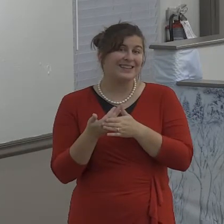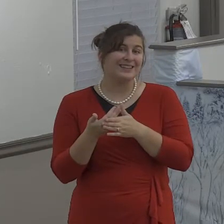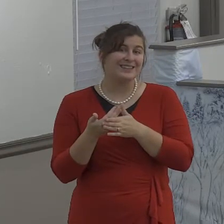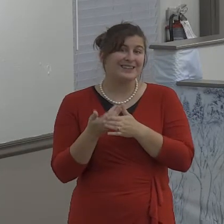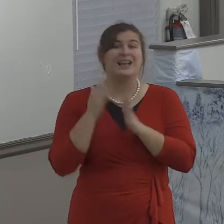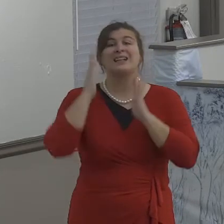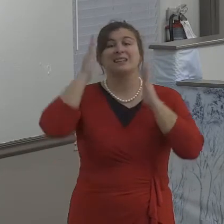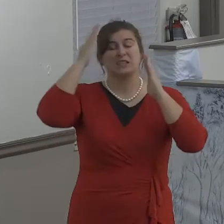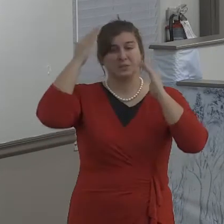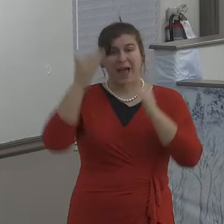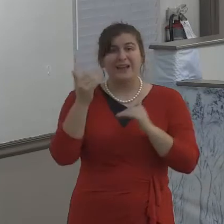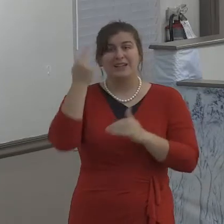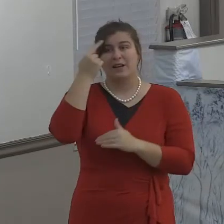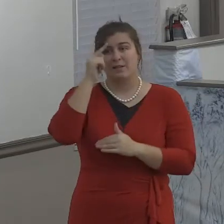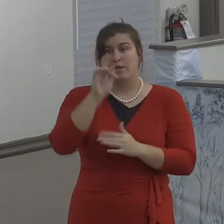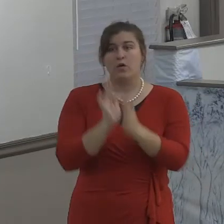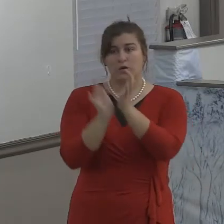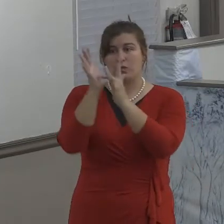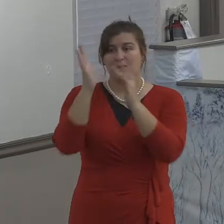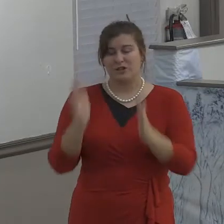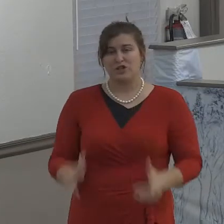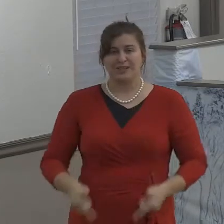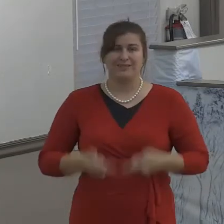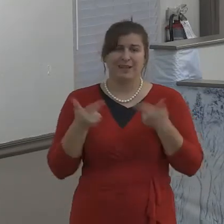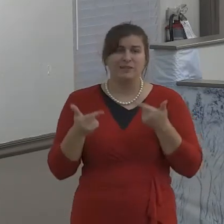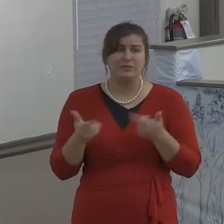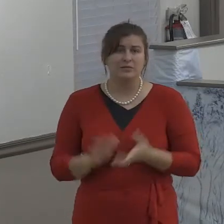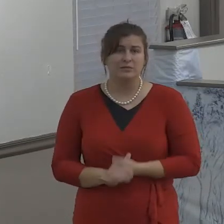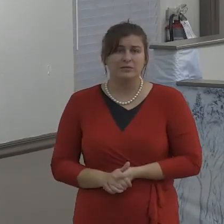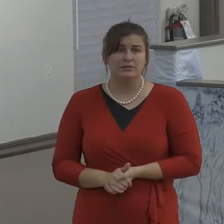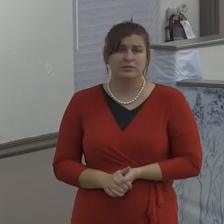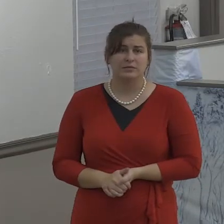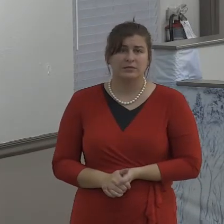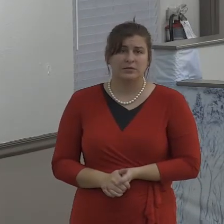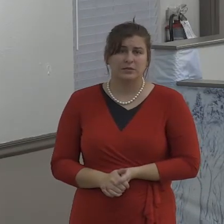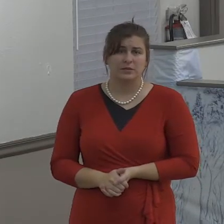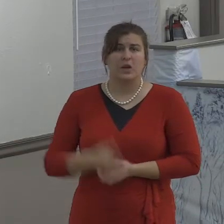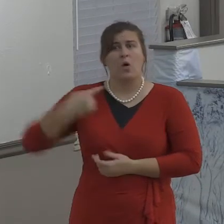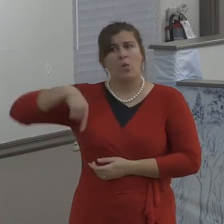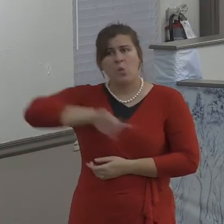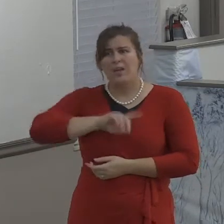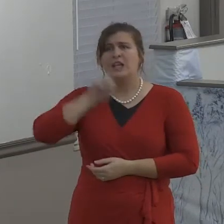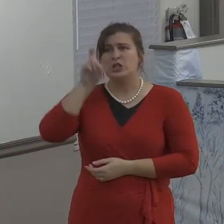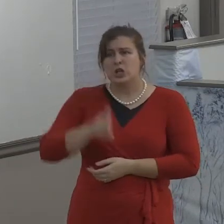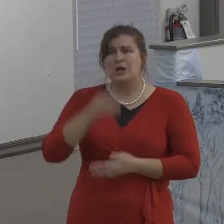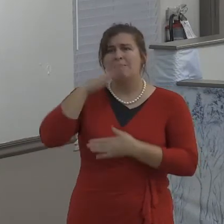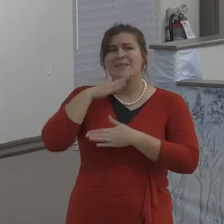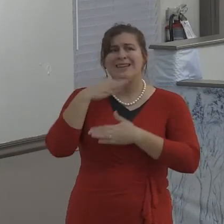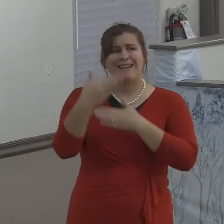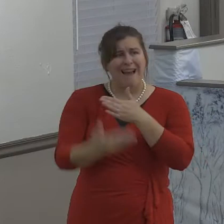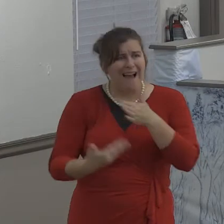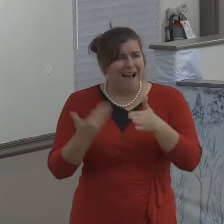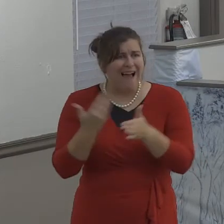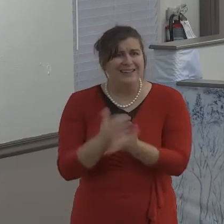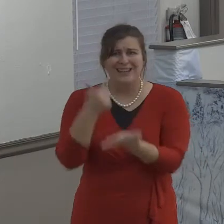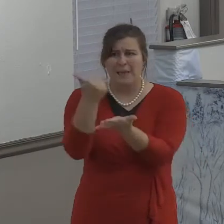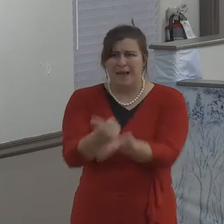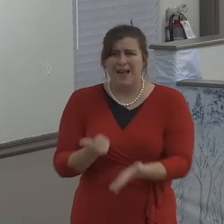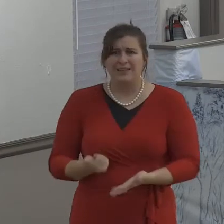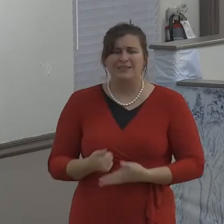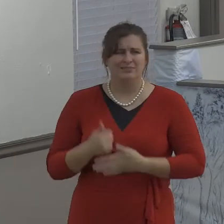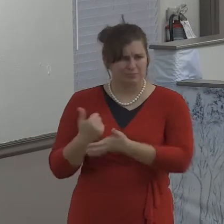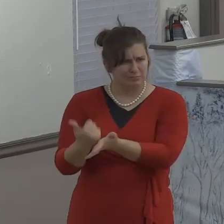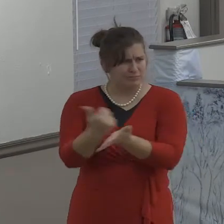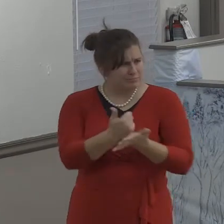he that is married cares for the things that are of the world, how he may please his wife. There is